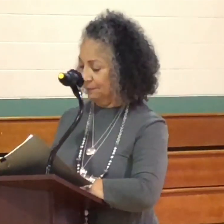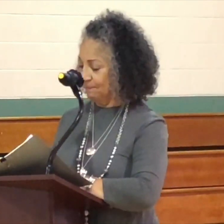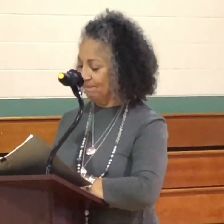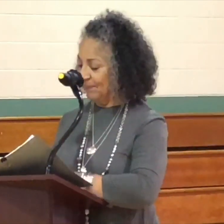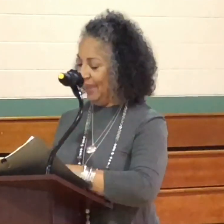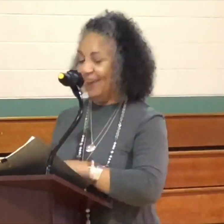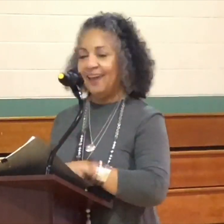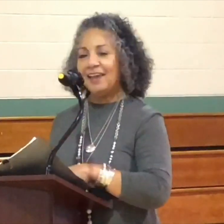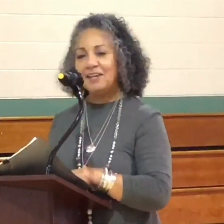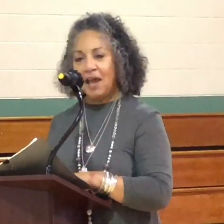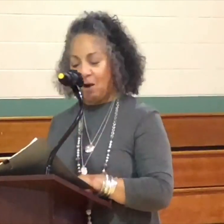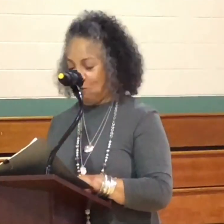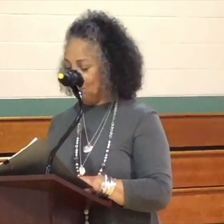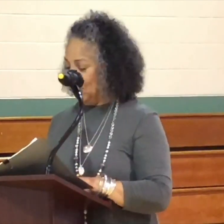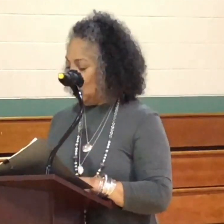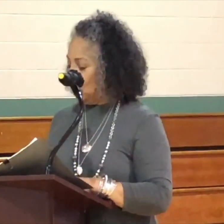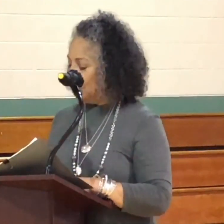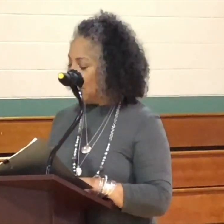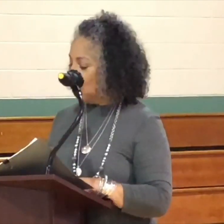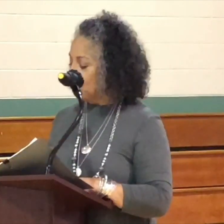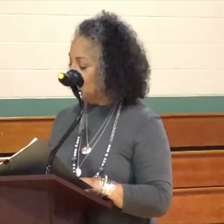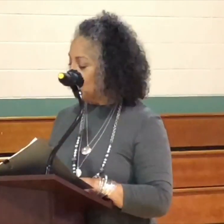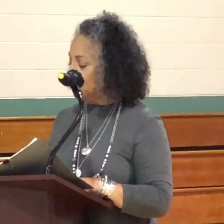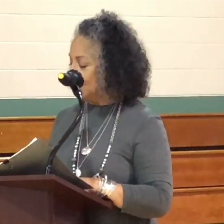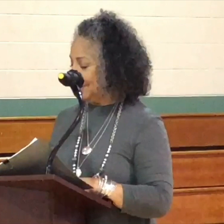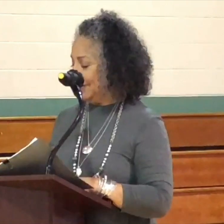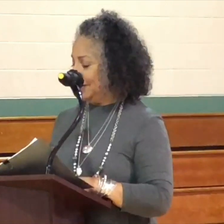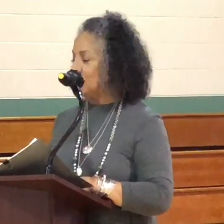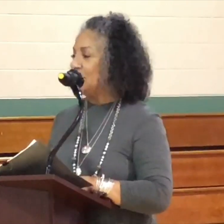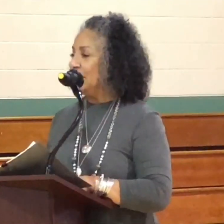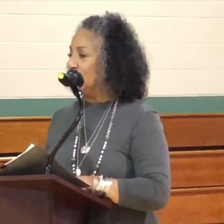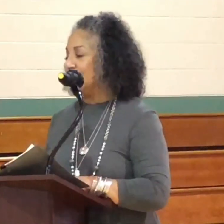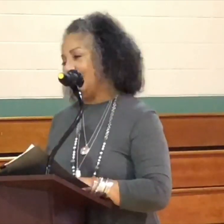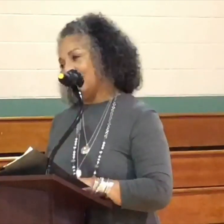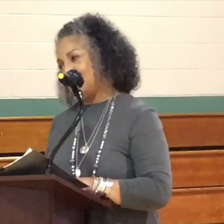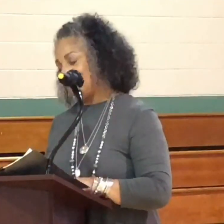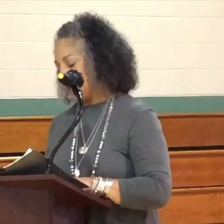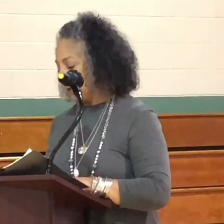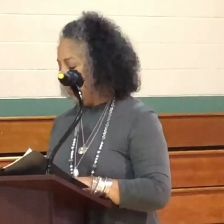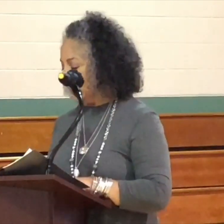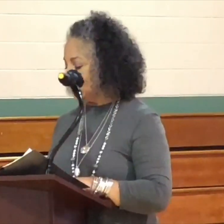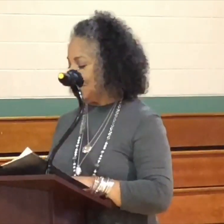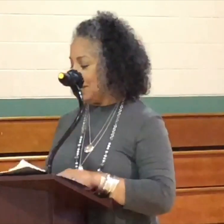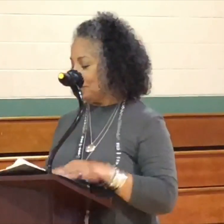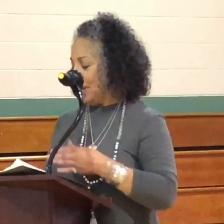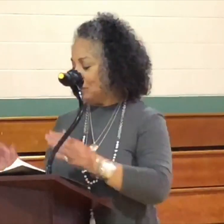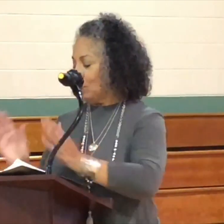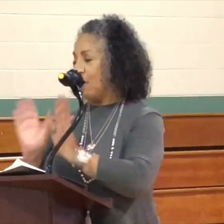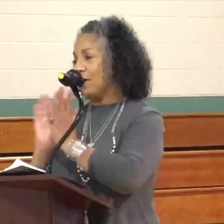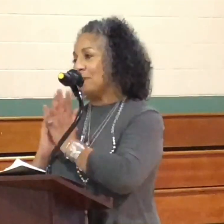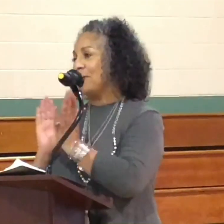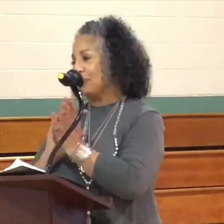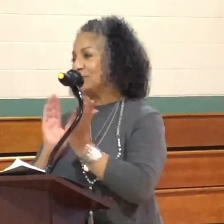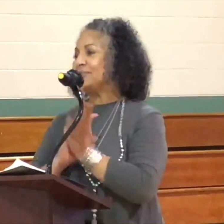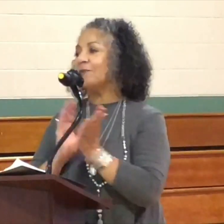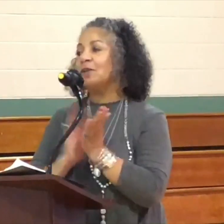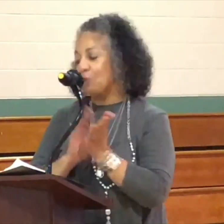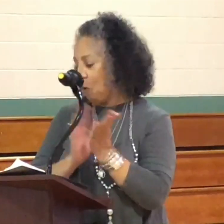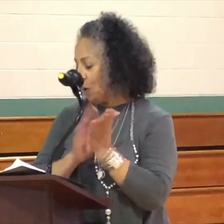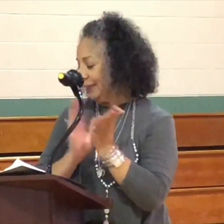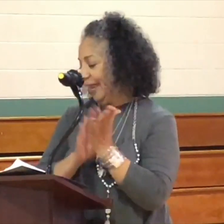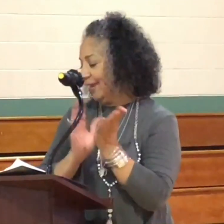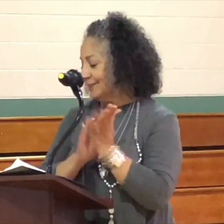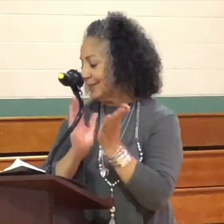speak. And now, without further delay, please, let's join our hands together and welcome the